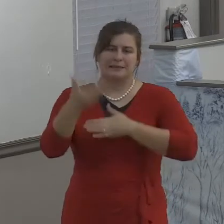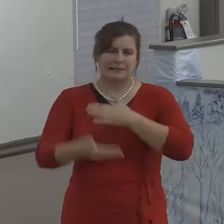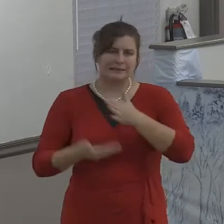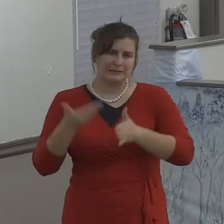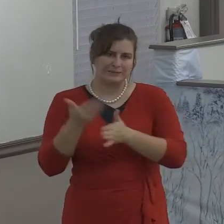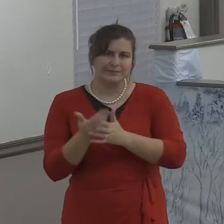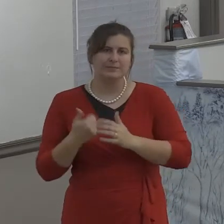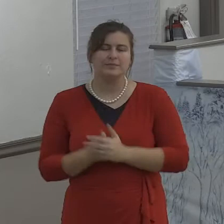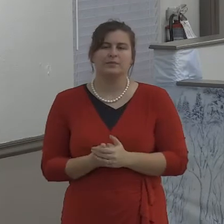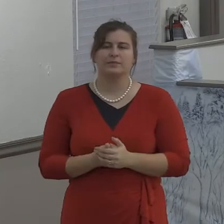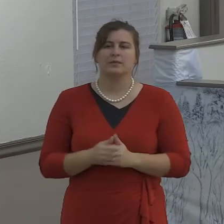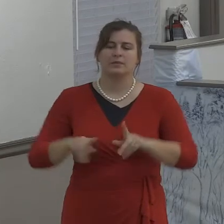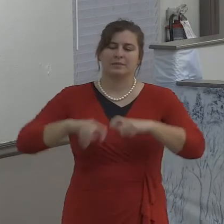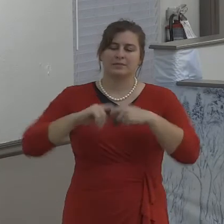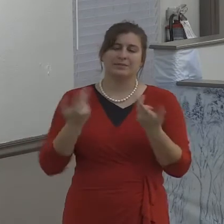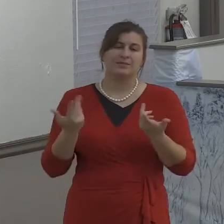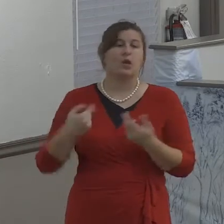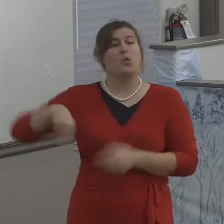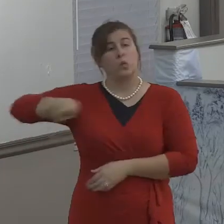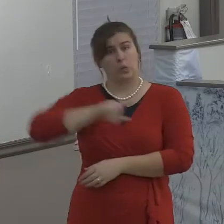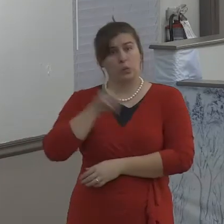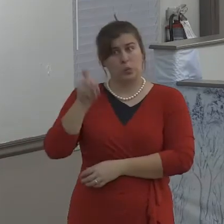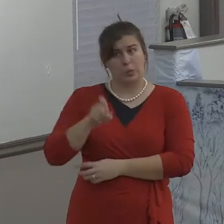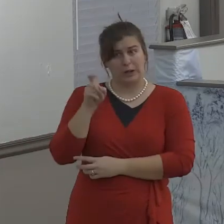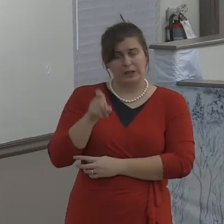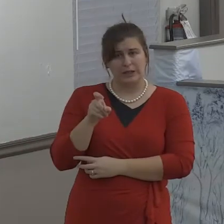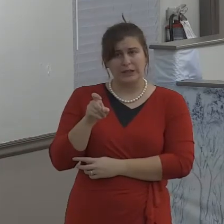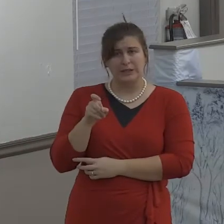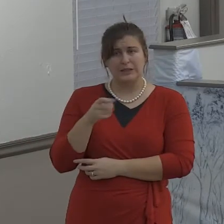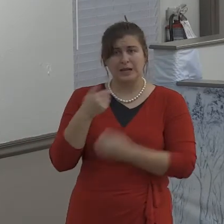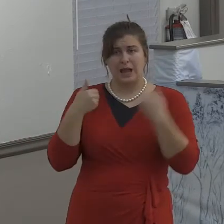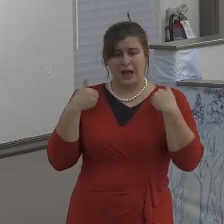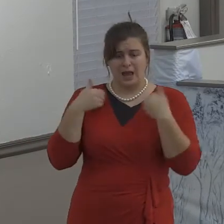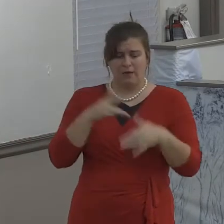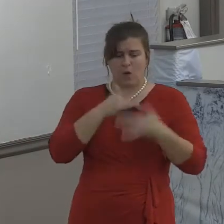fear of the Lord. So we need to submit ourselves one to another.